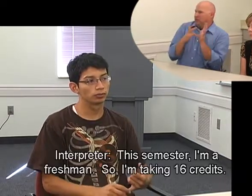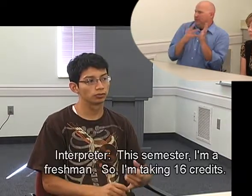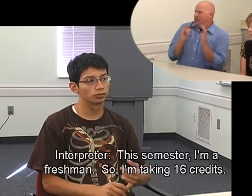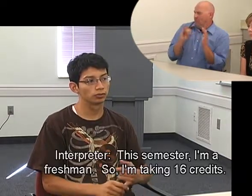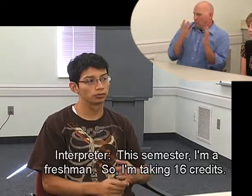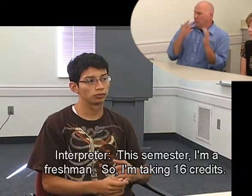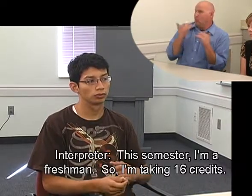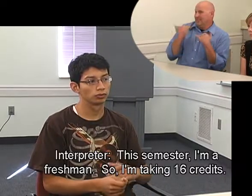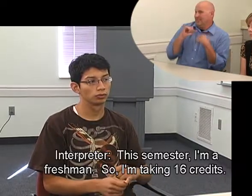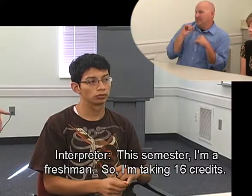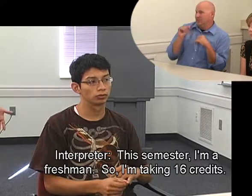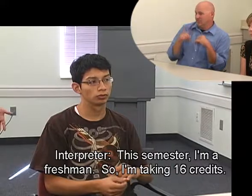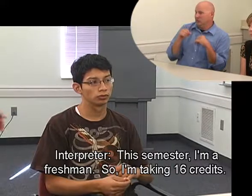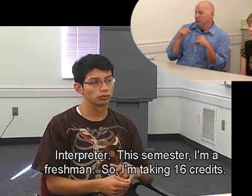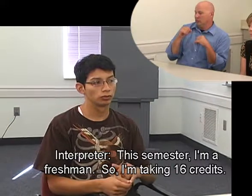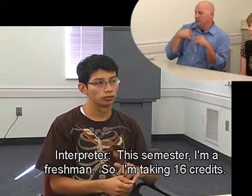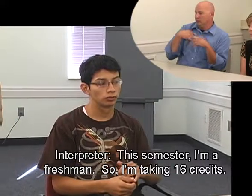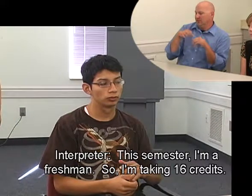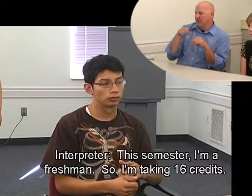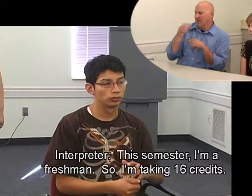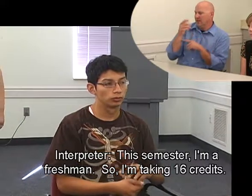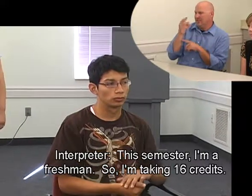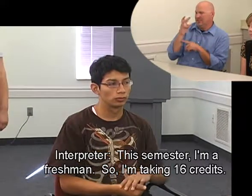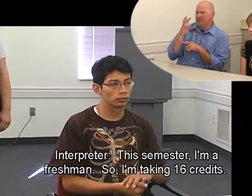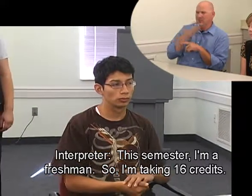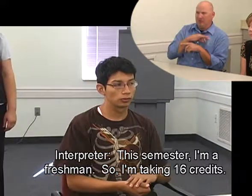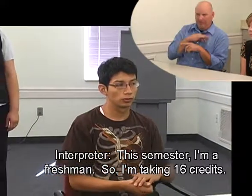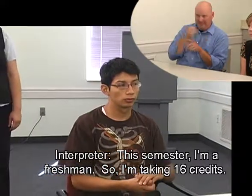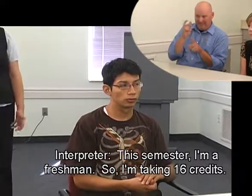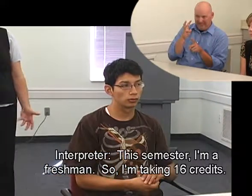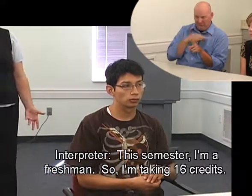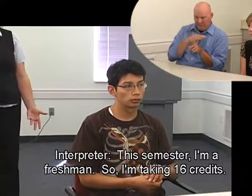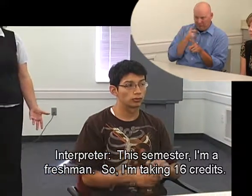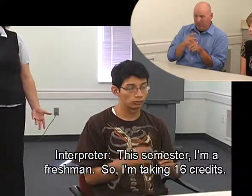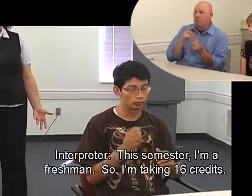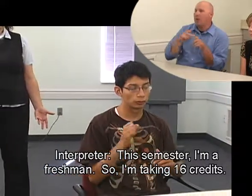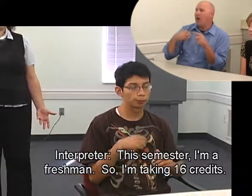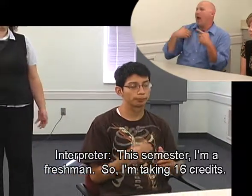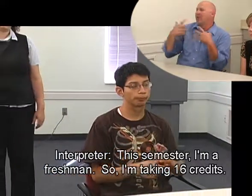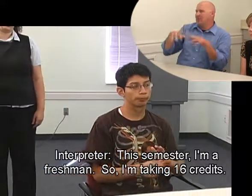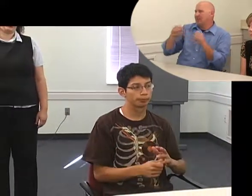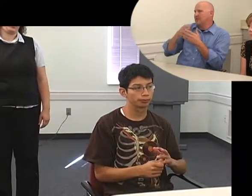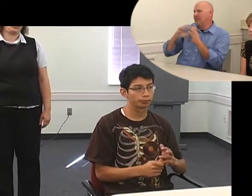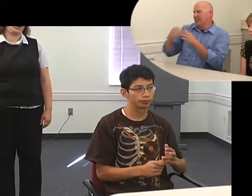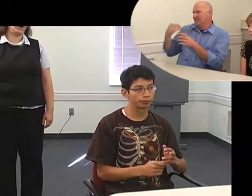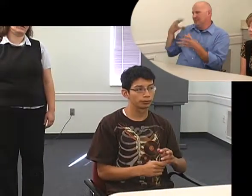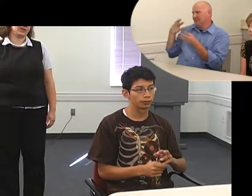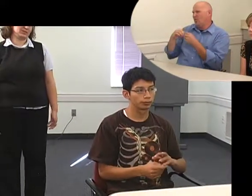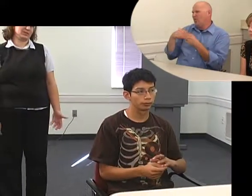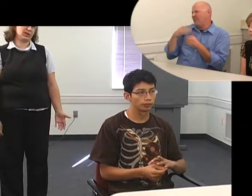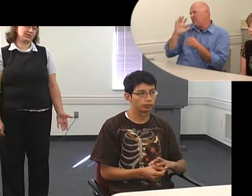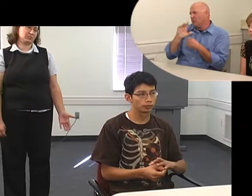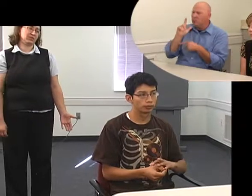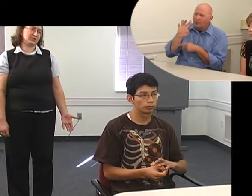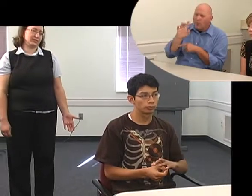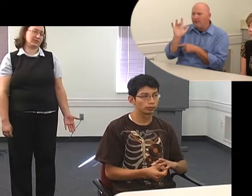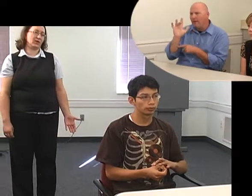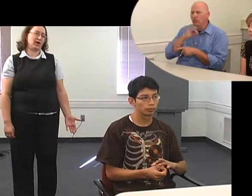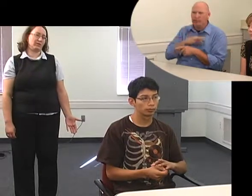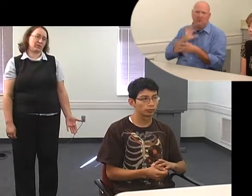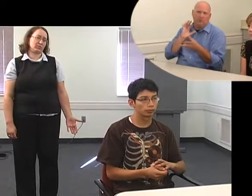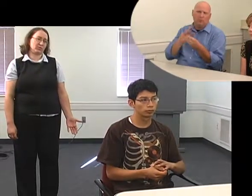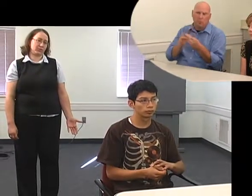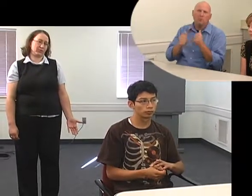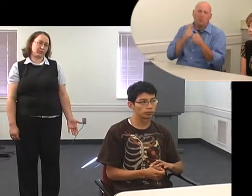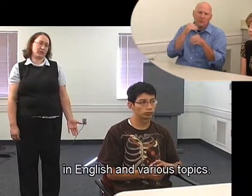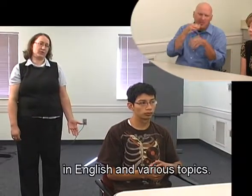This semester I'm a freshman and so I'm taking 16 credits. I've taken some classes previously so